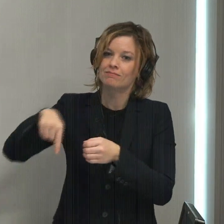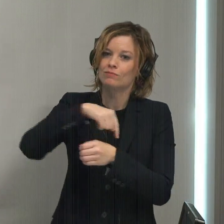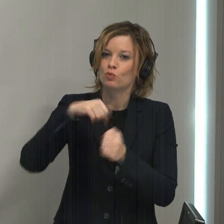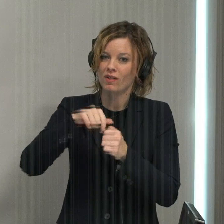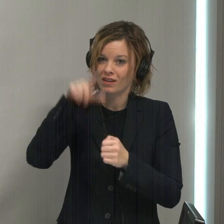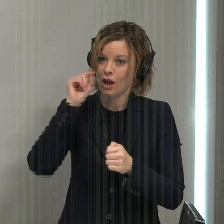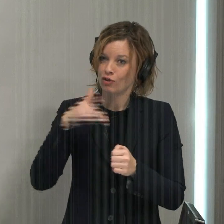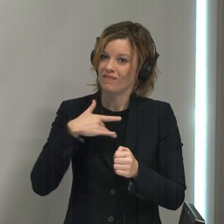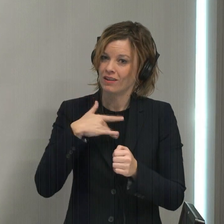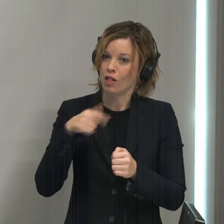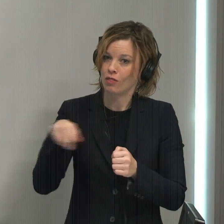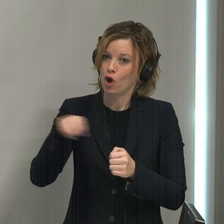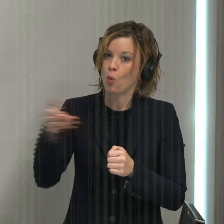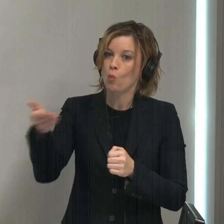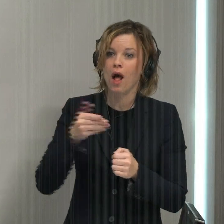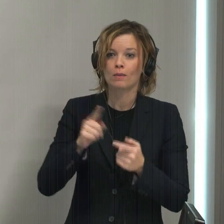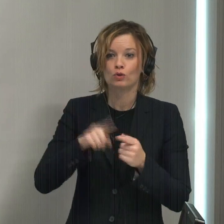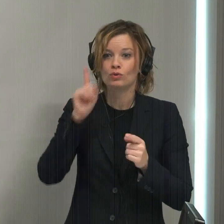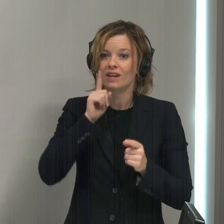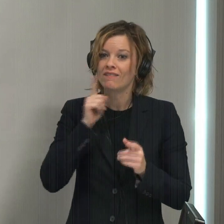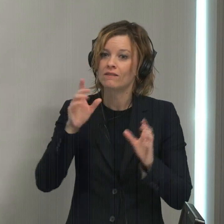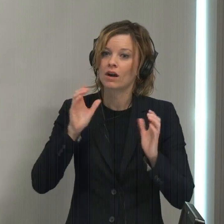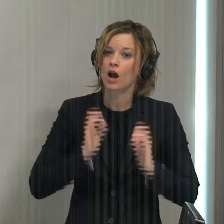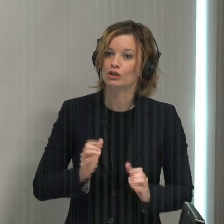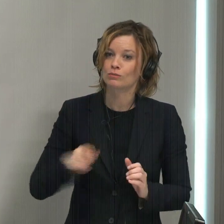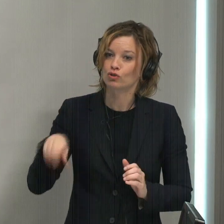are welcome to deaf customers?